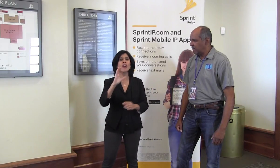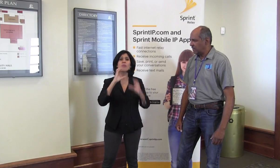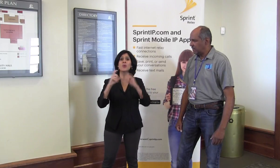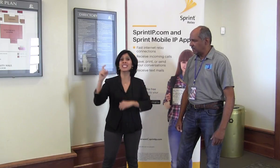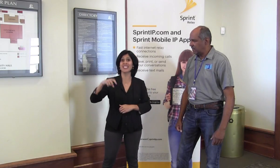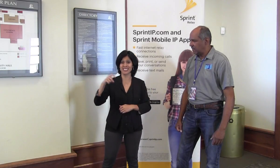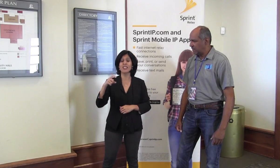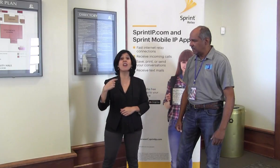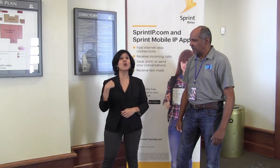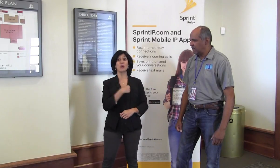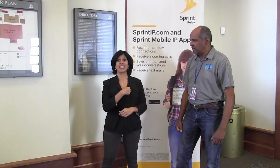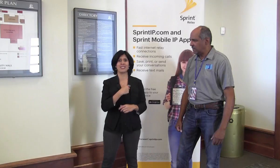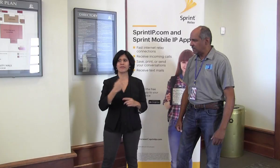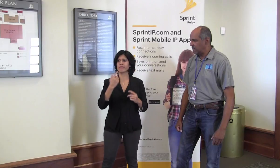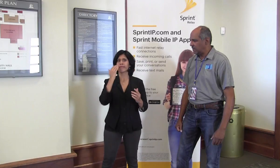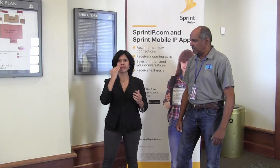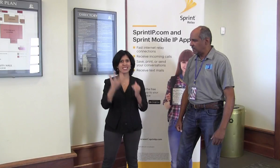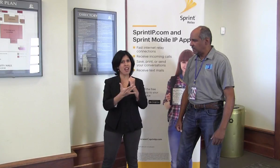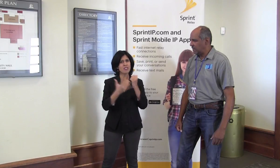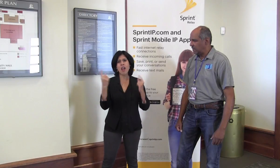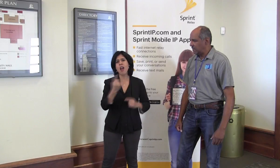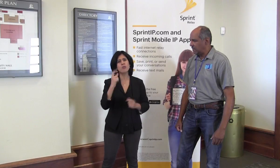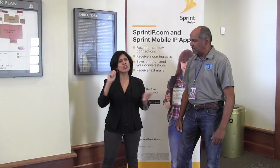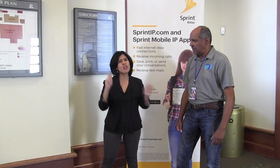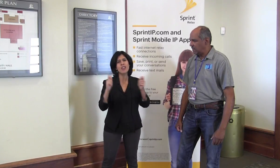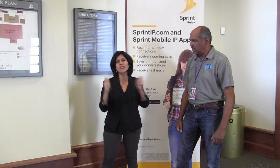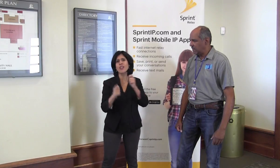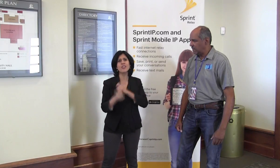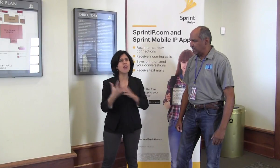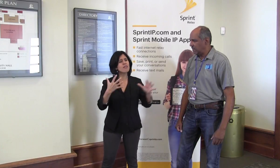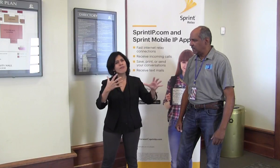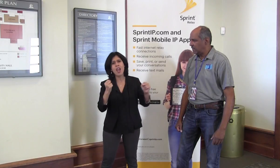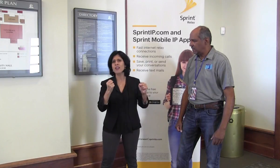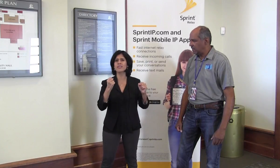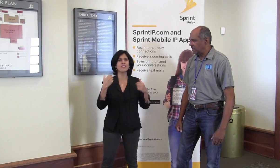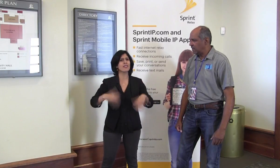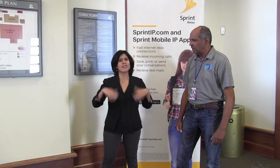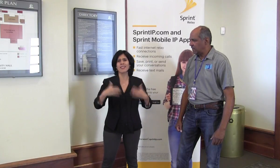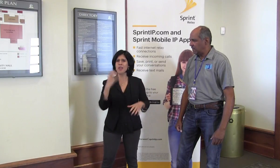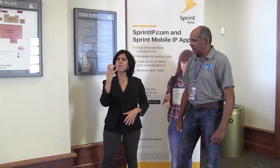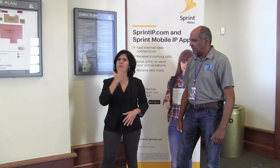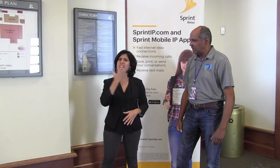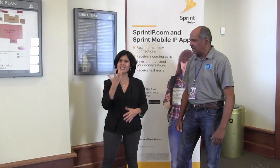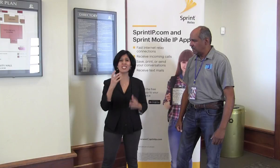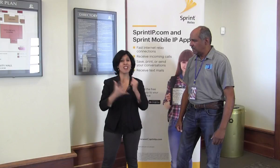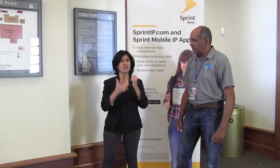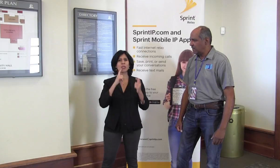available for them to use to meet whatever communication need they have. As you know, technology evolves so quickly. It's